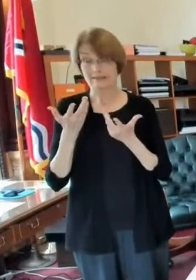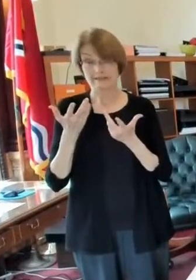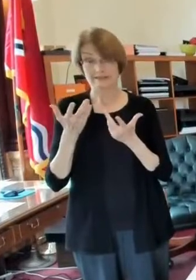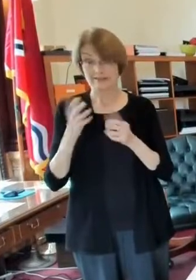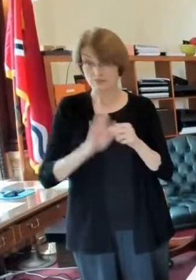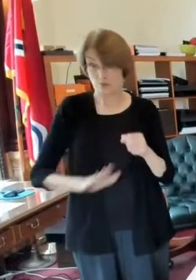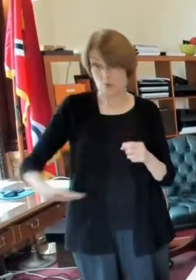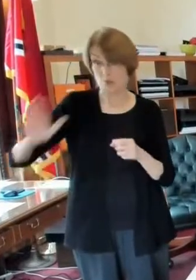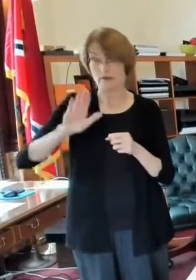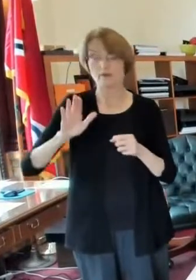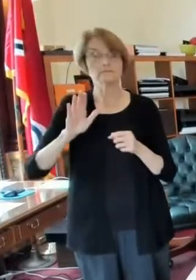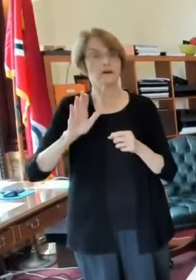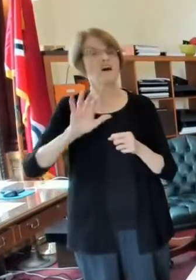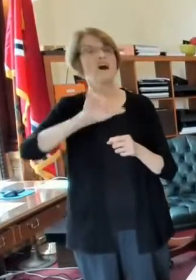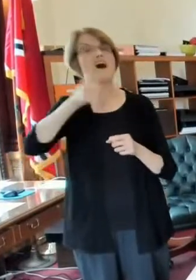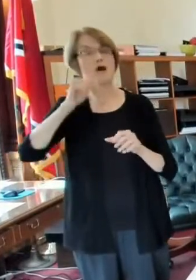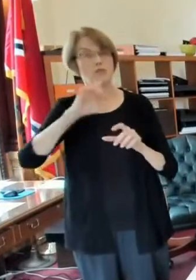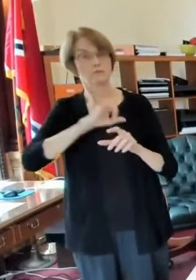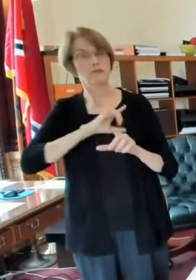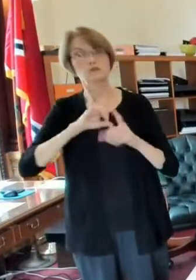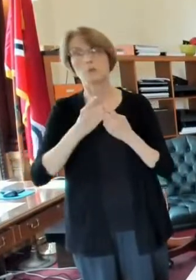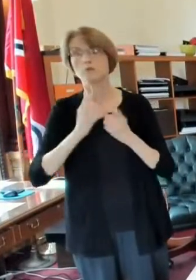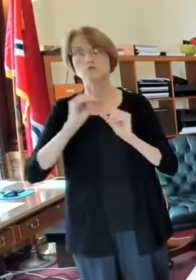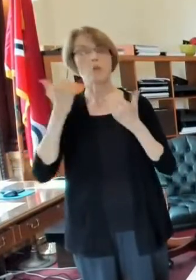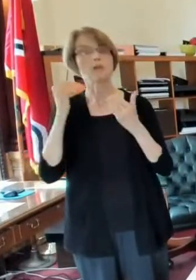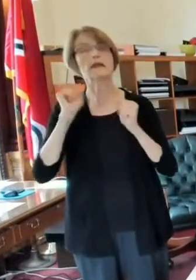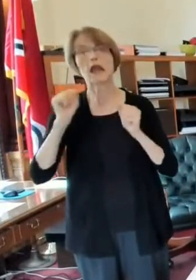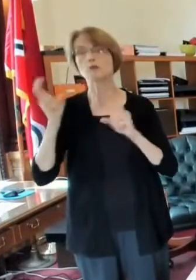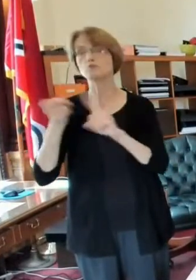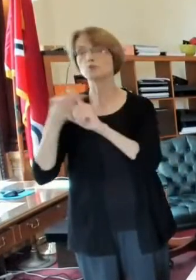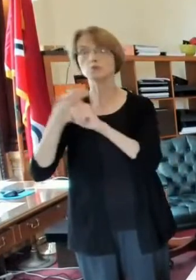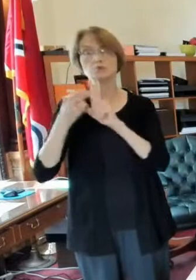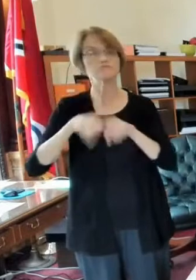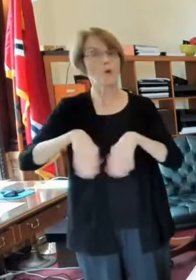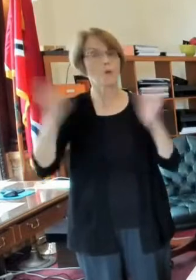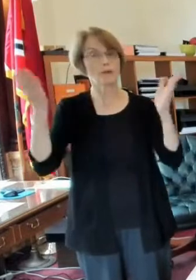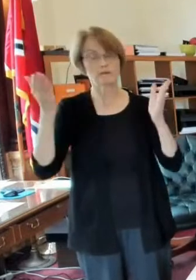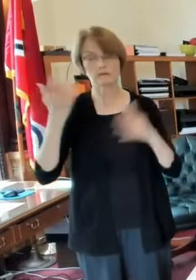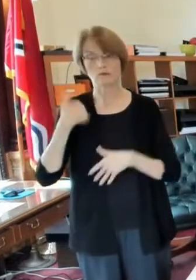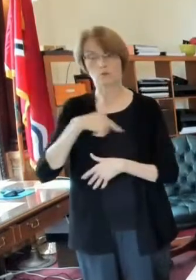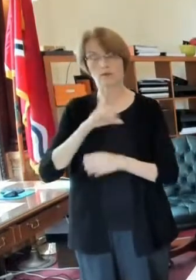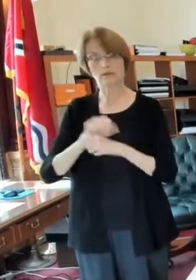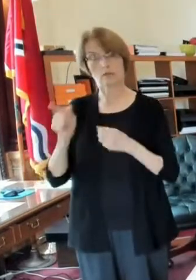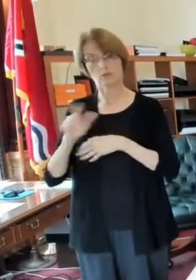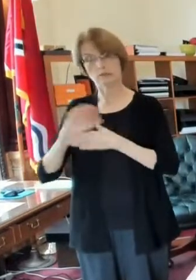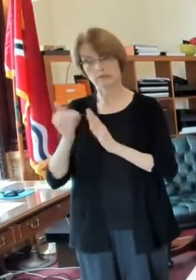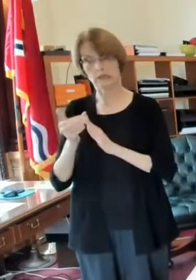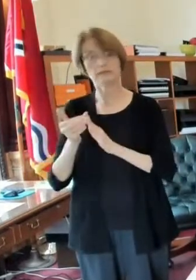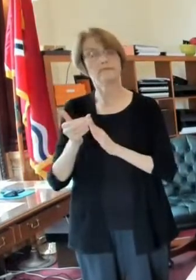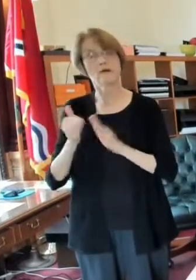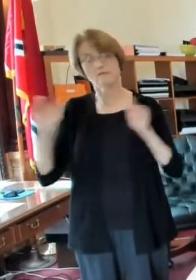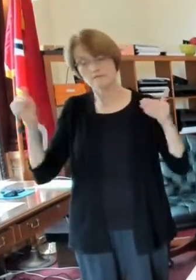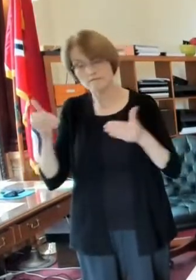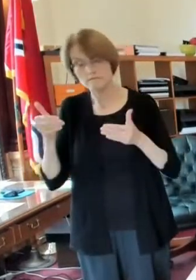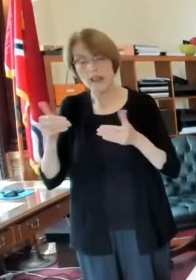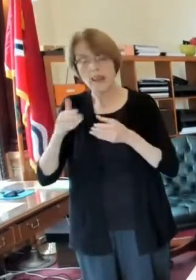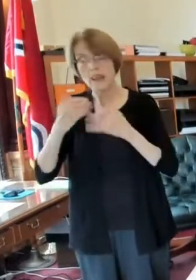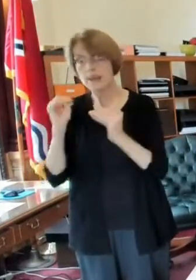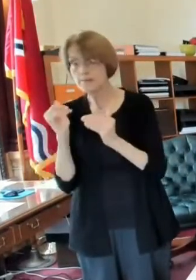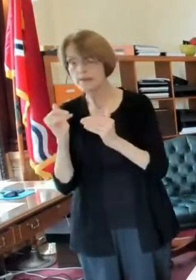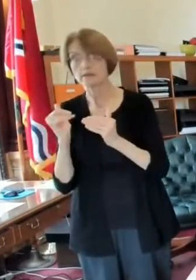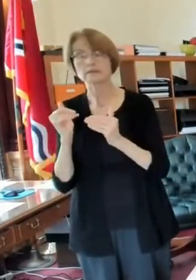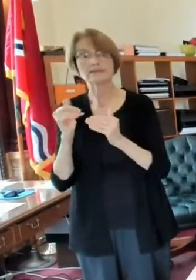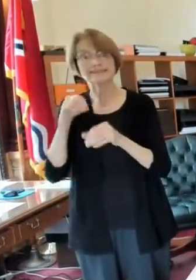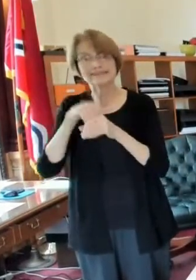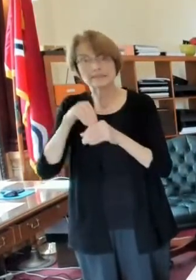department can recruit from anywhere we were the only ones who could only recruit from inside our